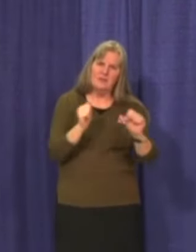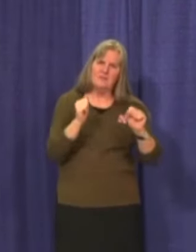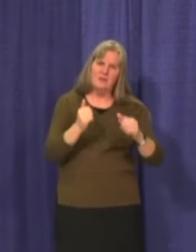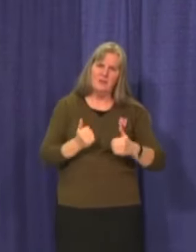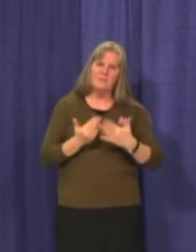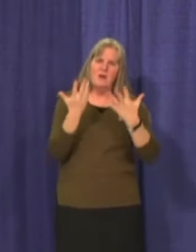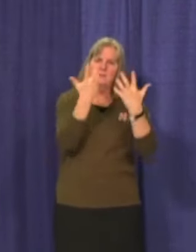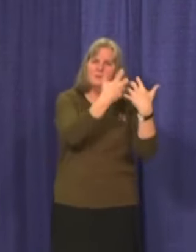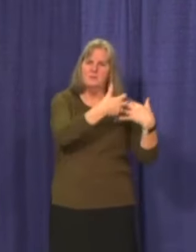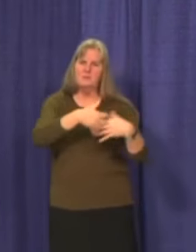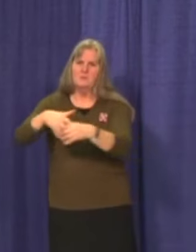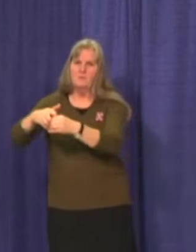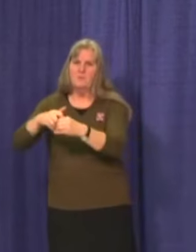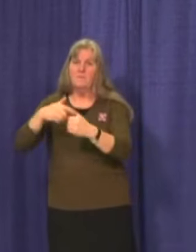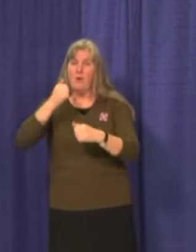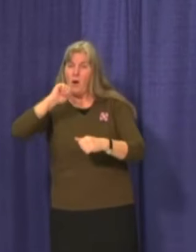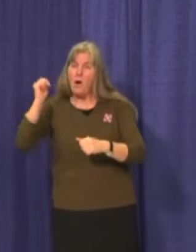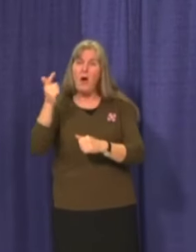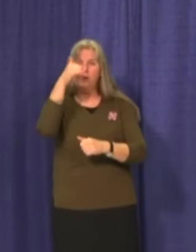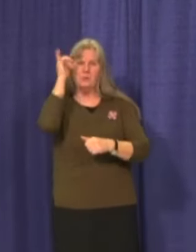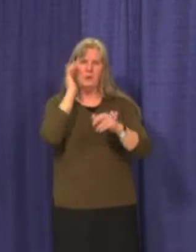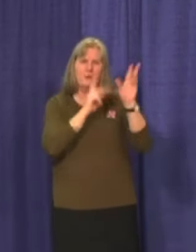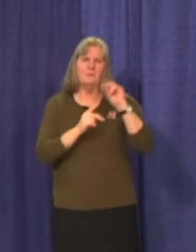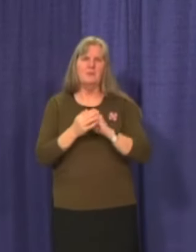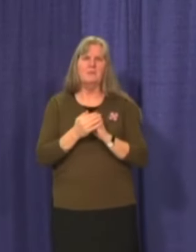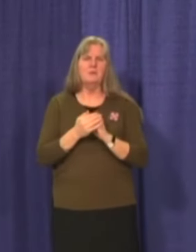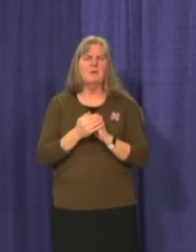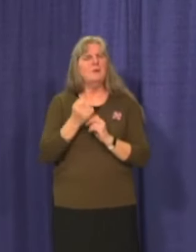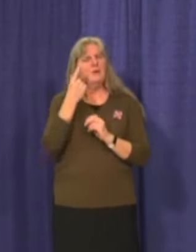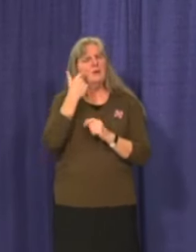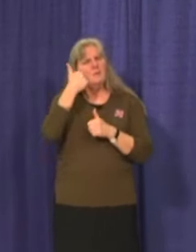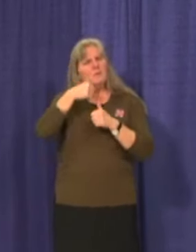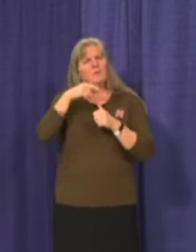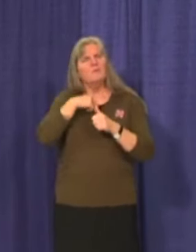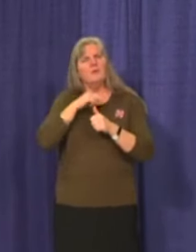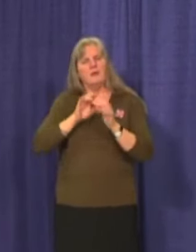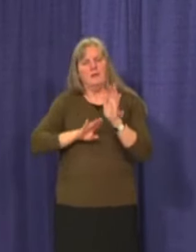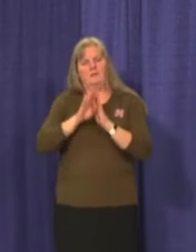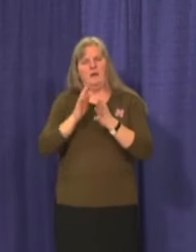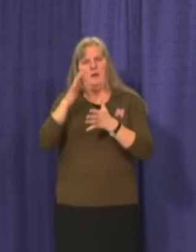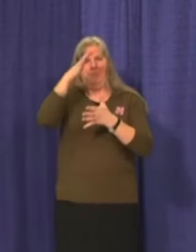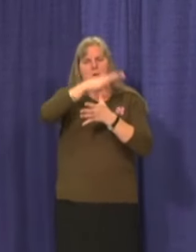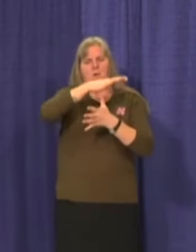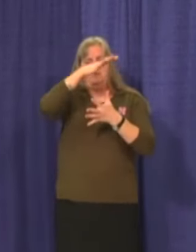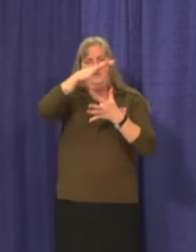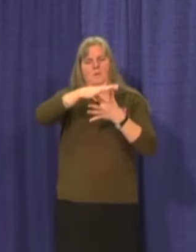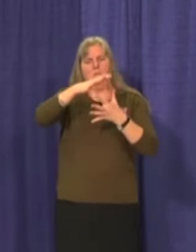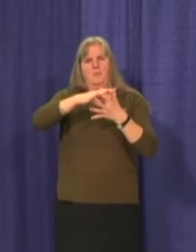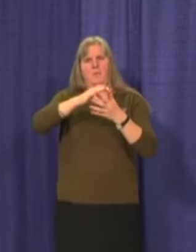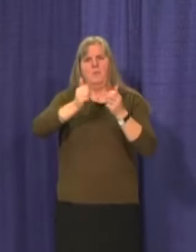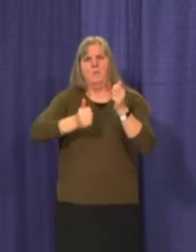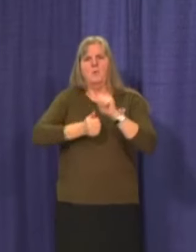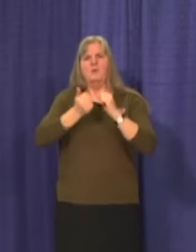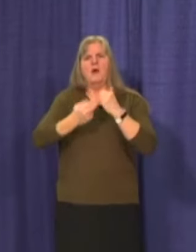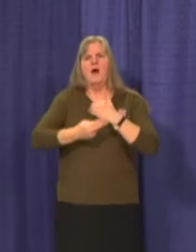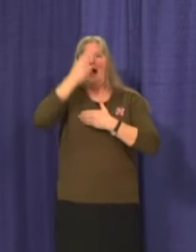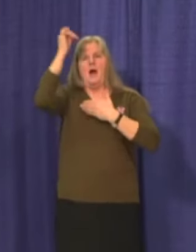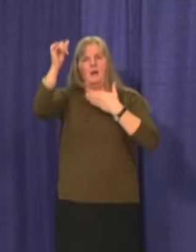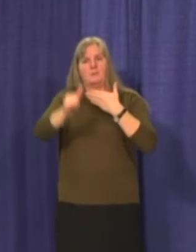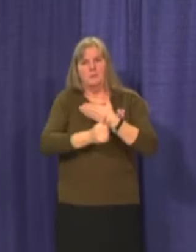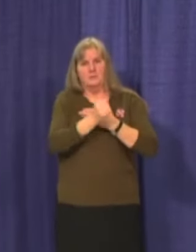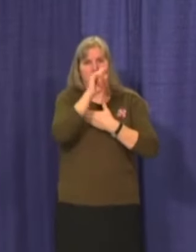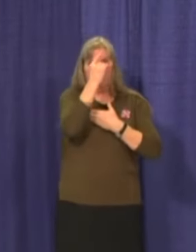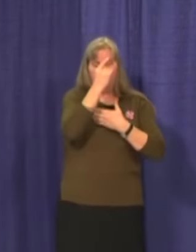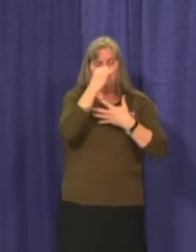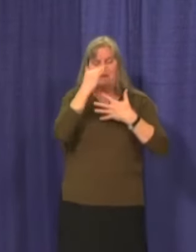Yukoners. As I said we are prioritizing those most at risk. Two weeks from today the clinic